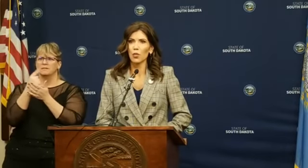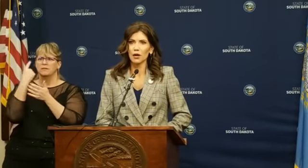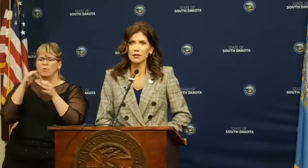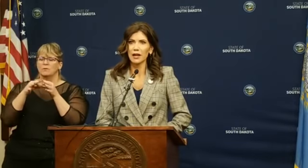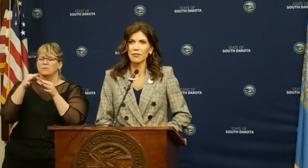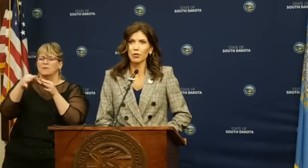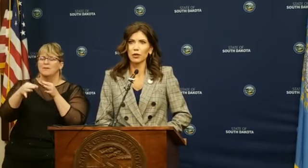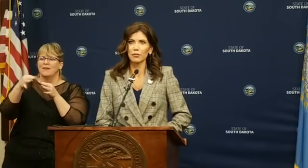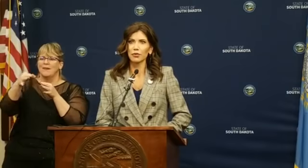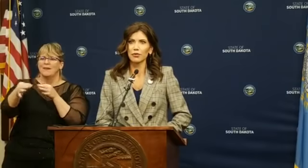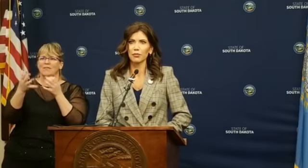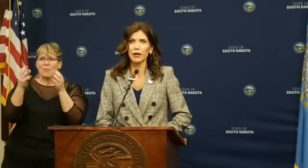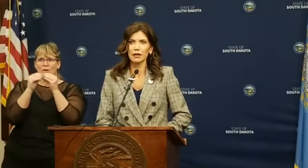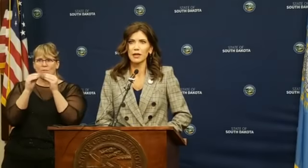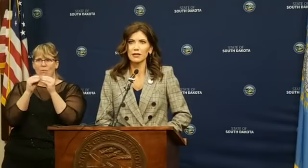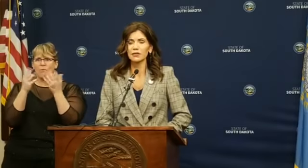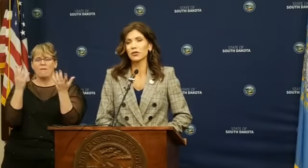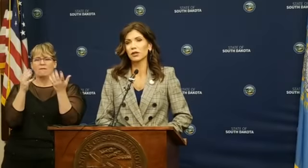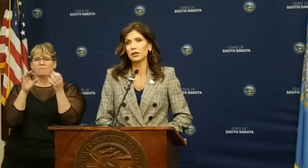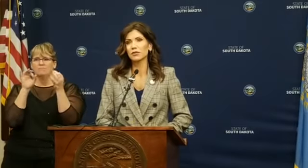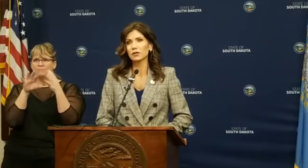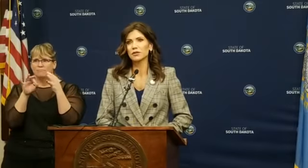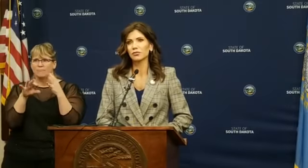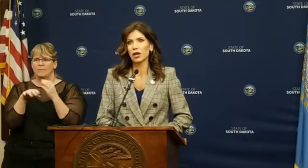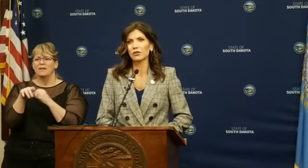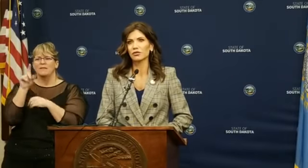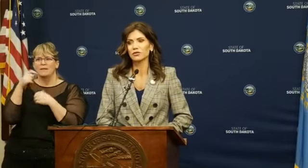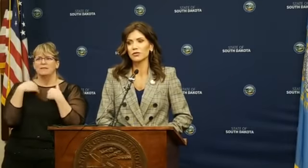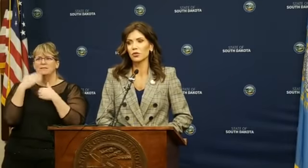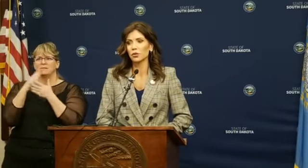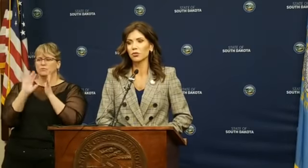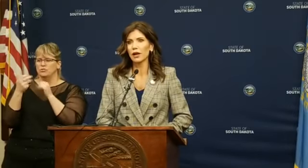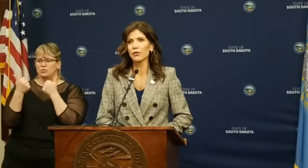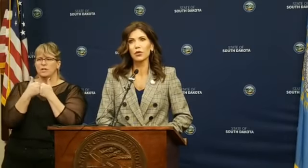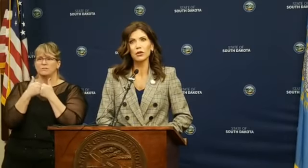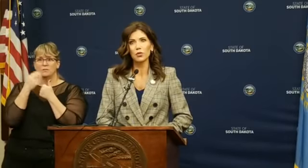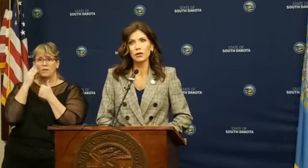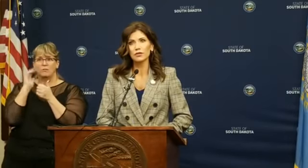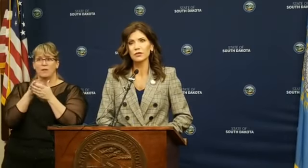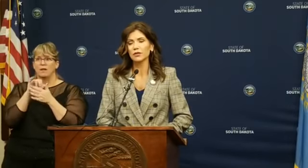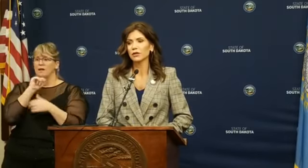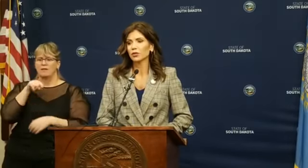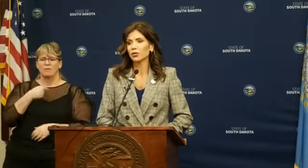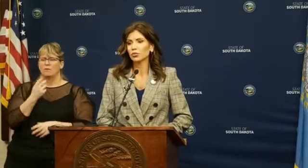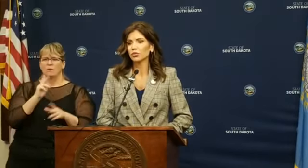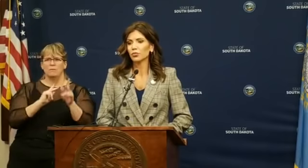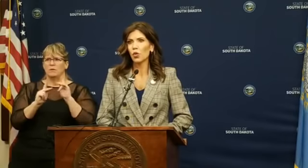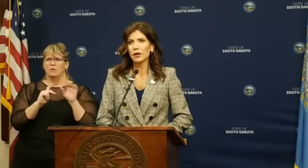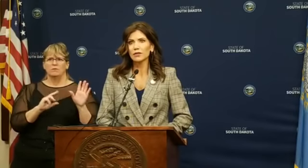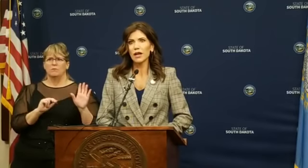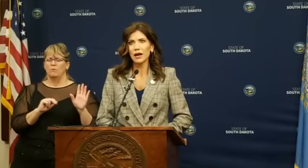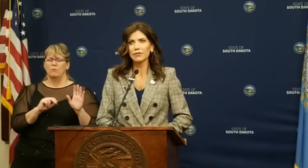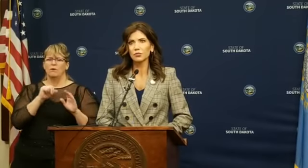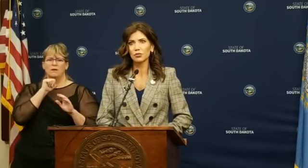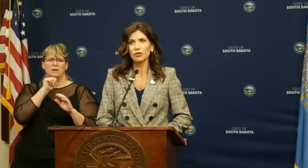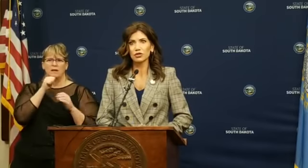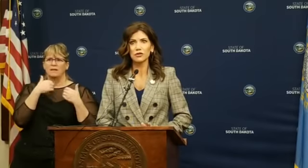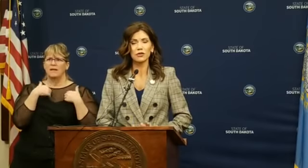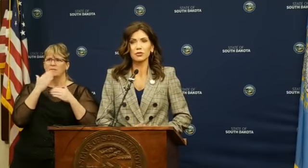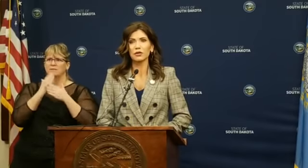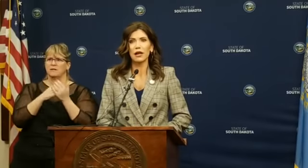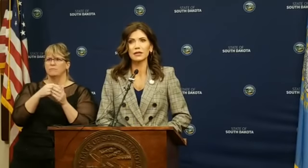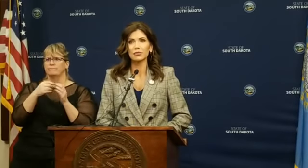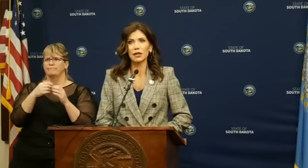a delay. They wanted to have more input. They recognized that there needed to be some challenges. So we were not the only ones who wanted to have some